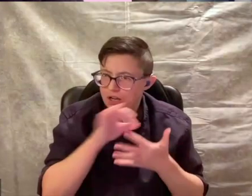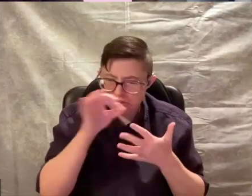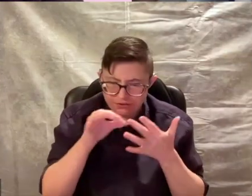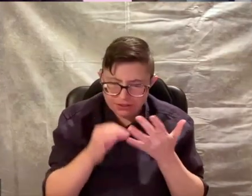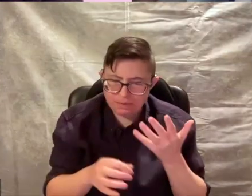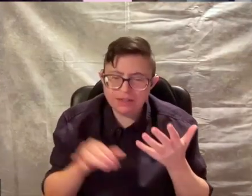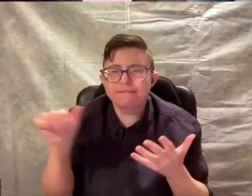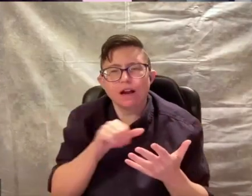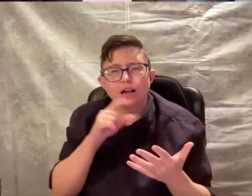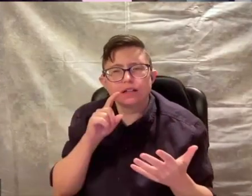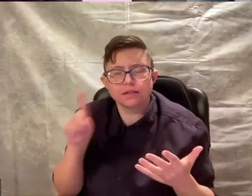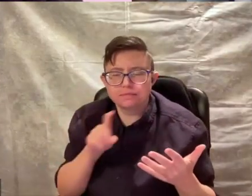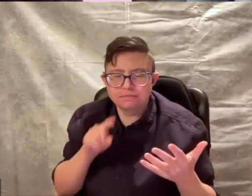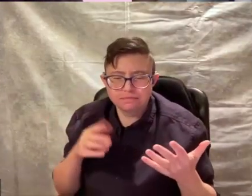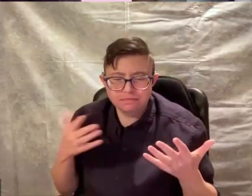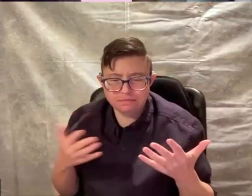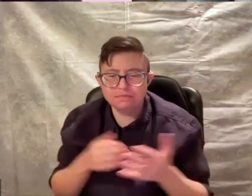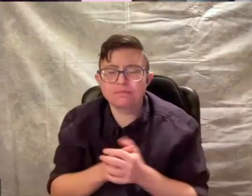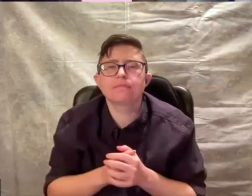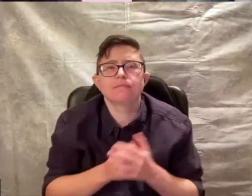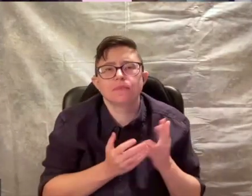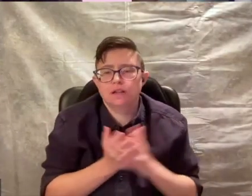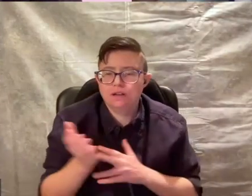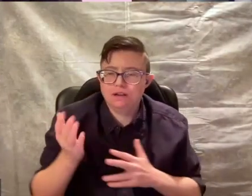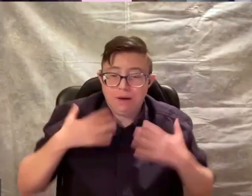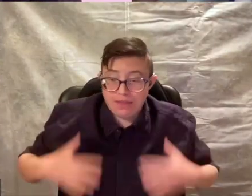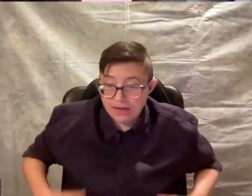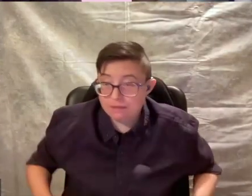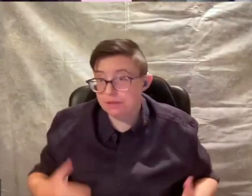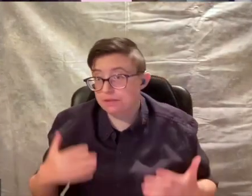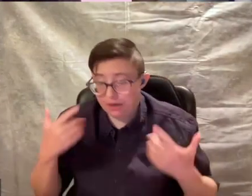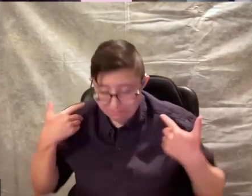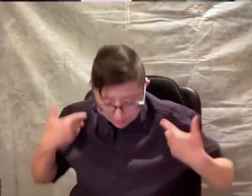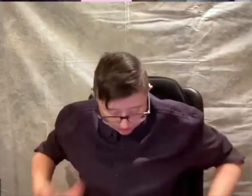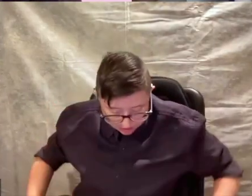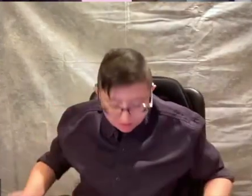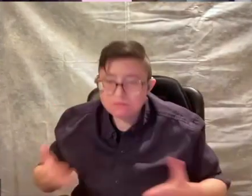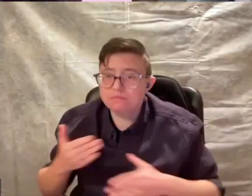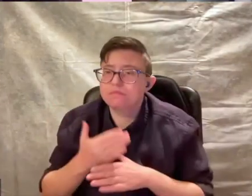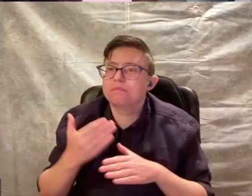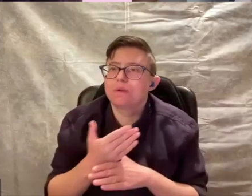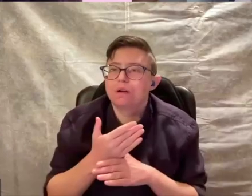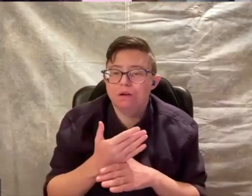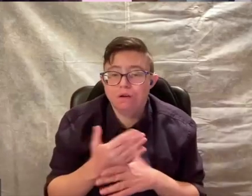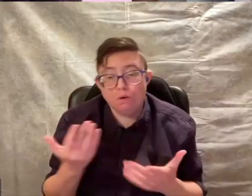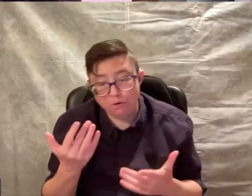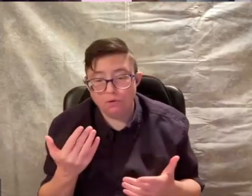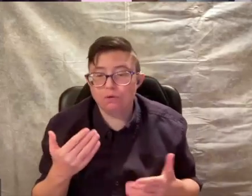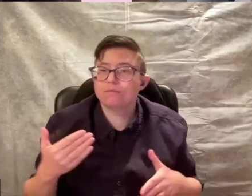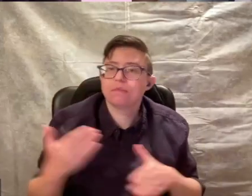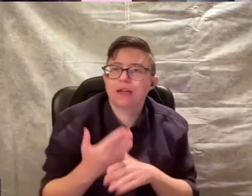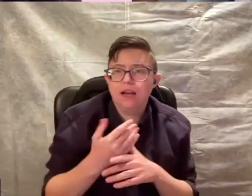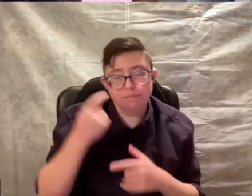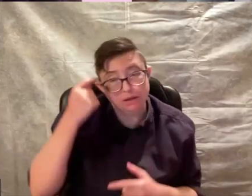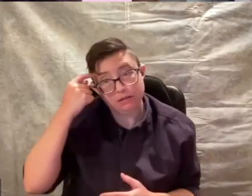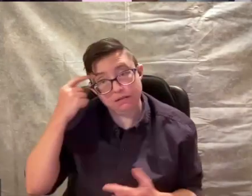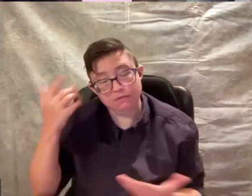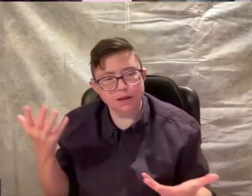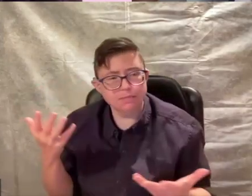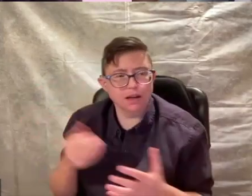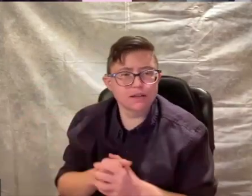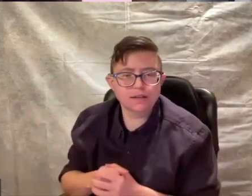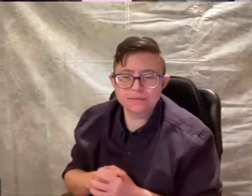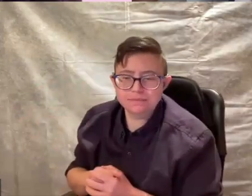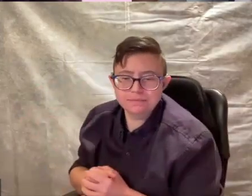How should this be defined? By the labour of my body? Or the labour